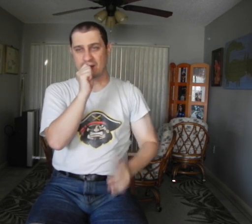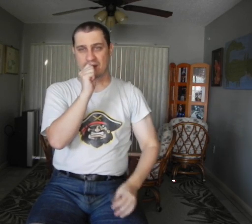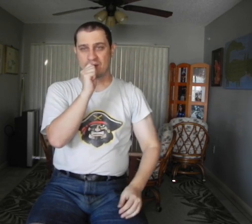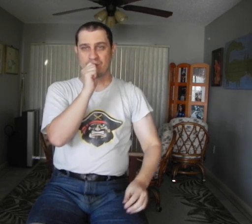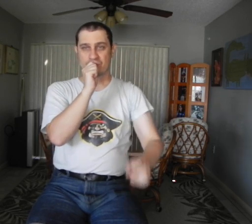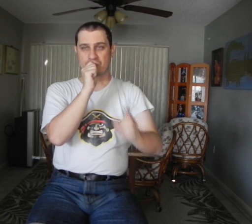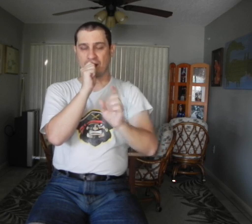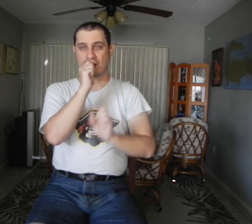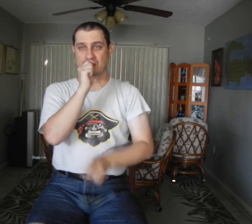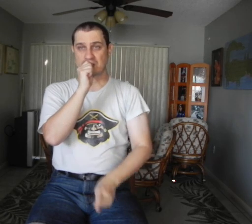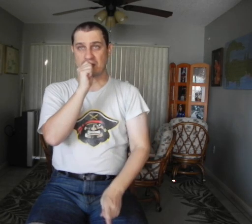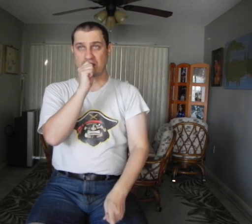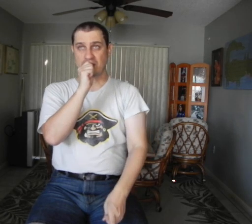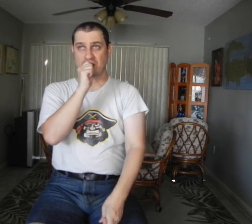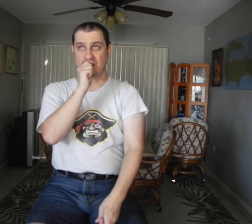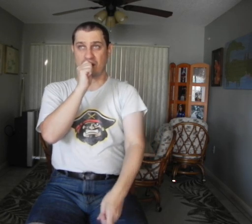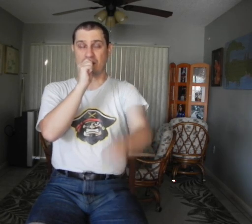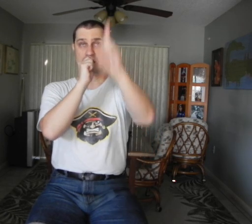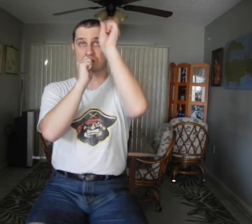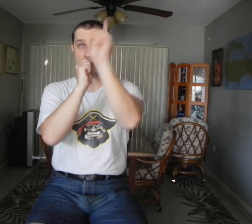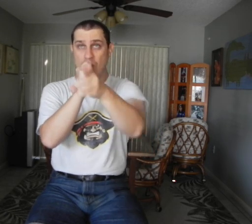Here we